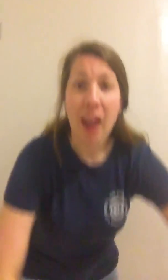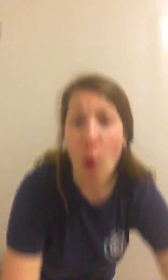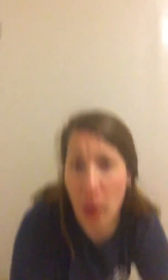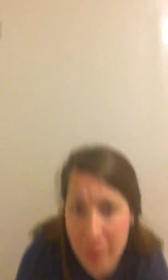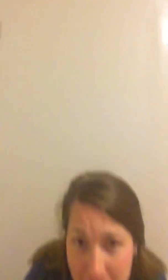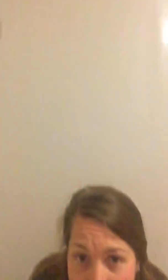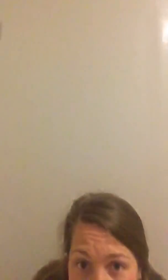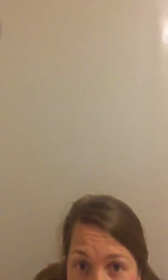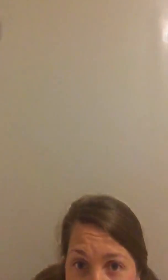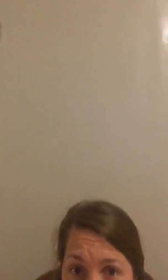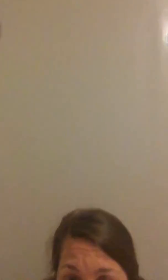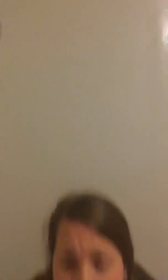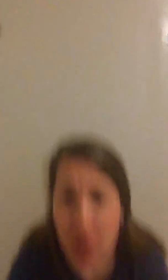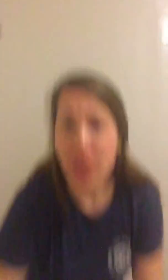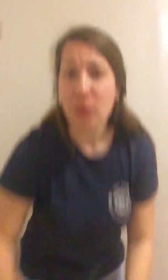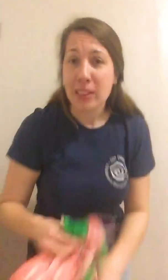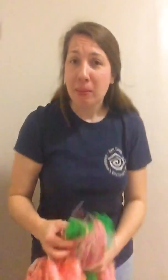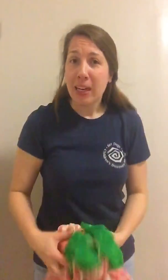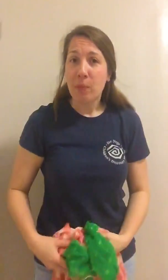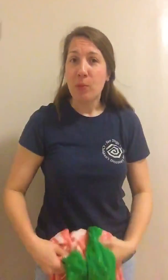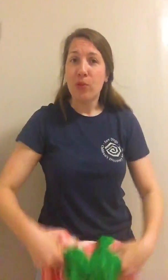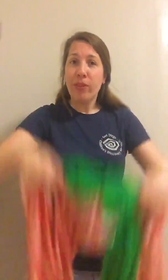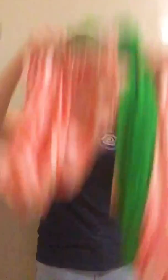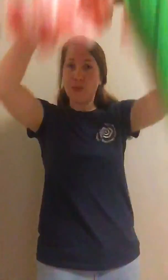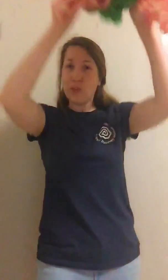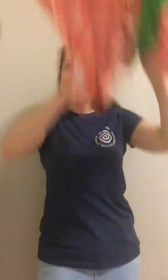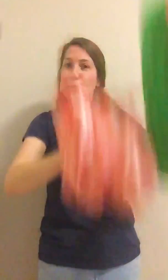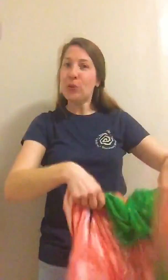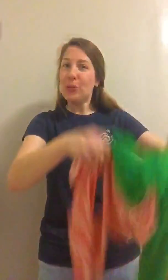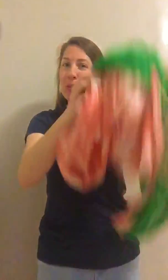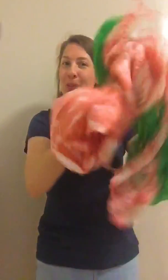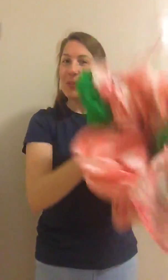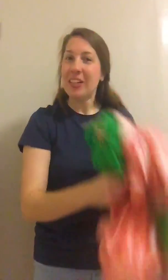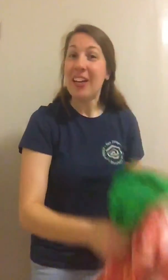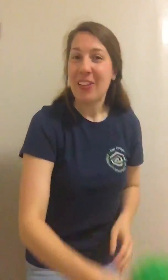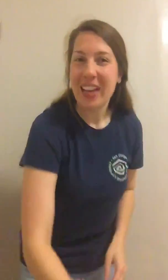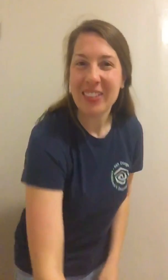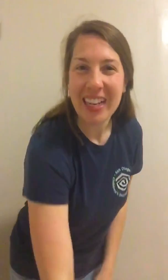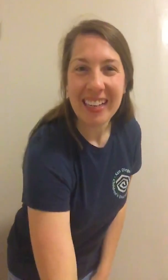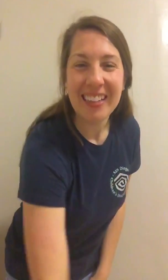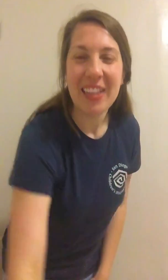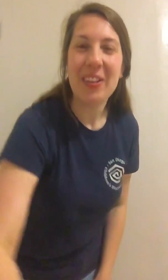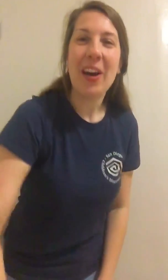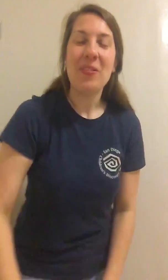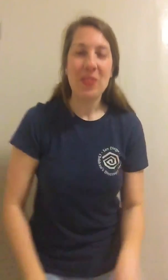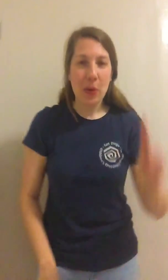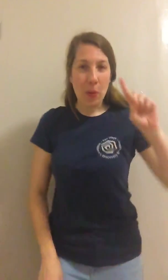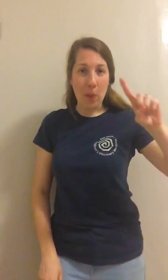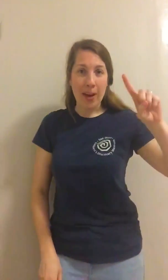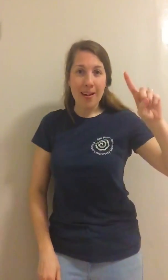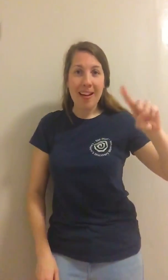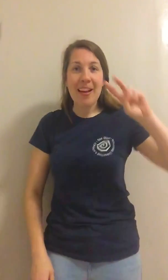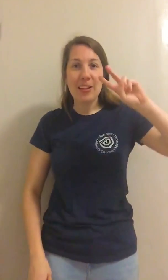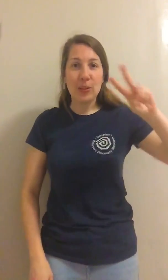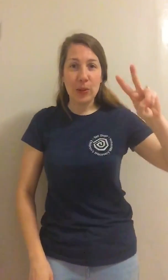Or maybe you just want something to help you move around. You guys ready? Here we go. One, two,